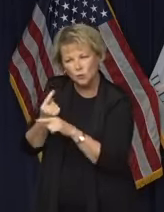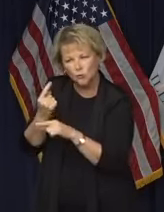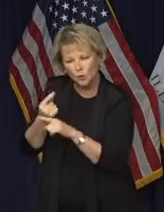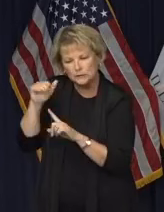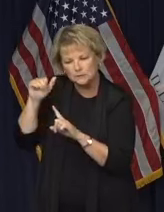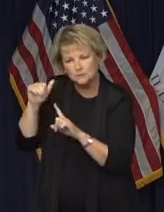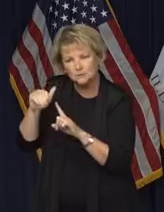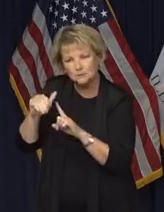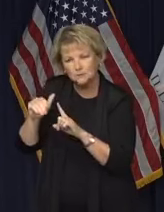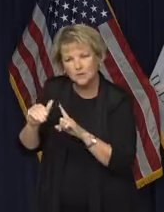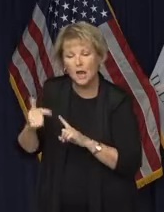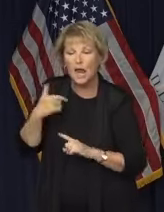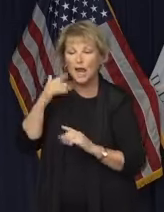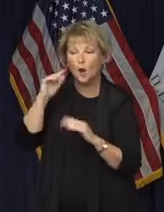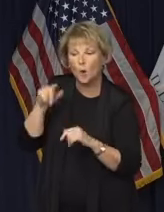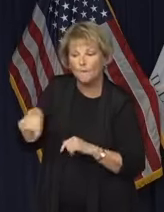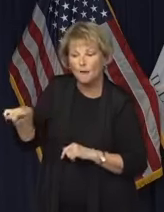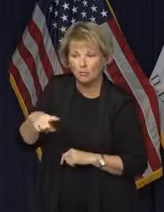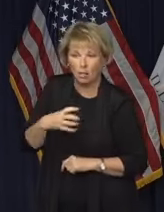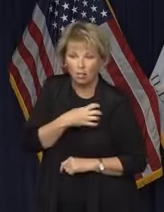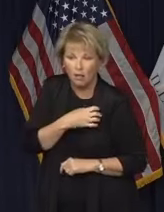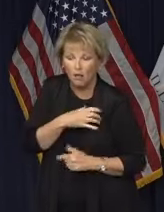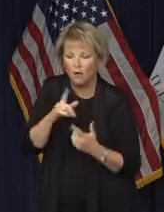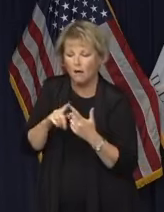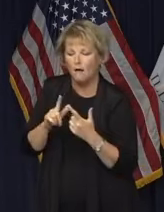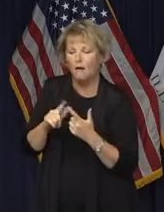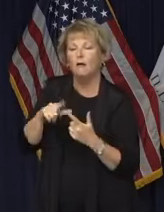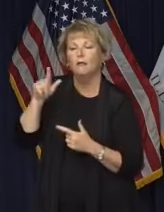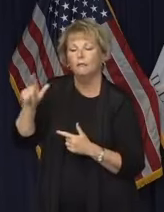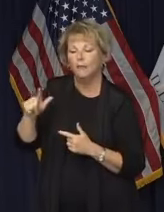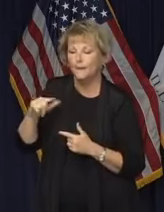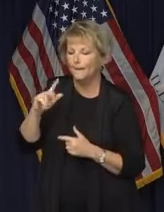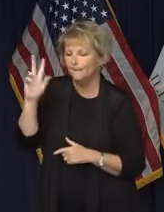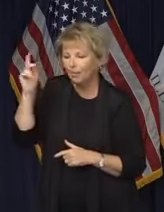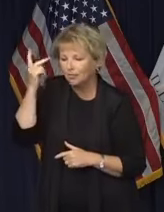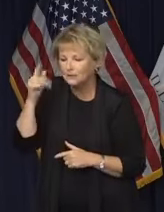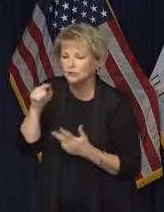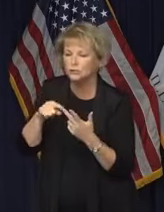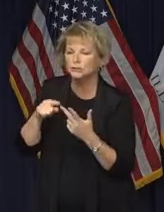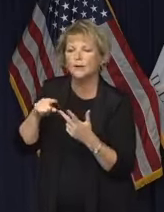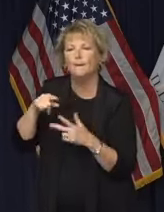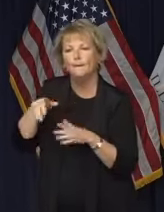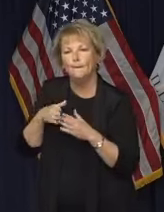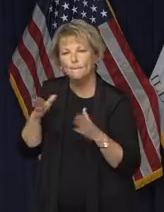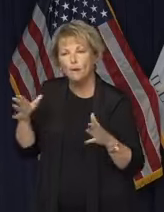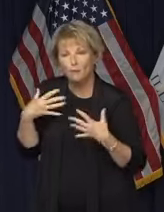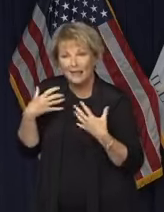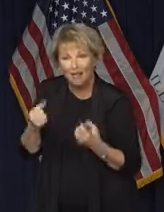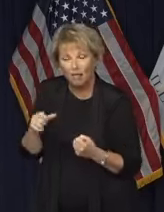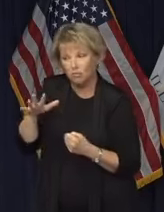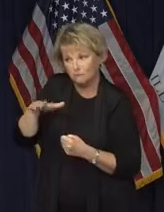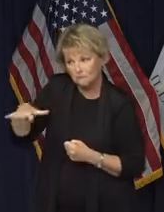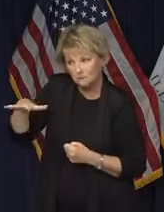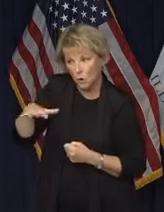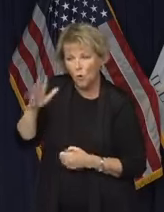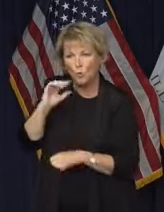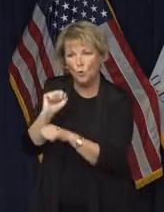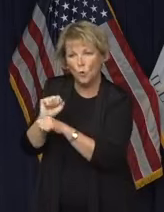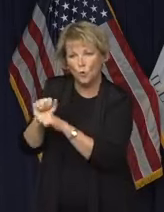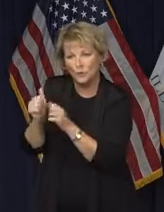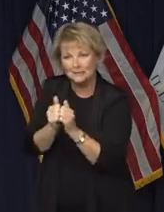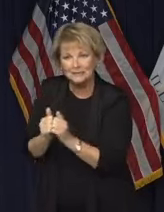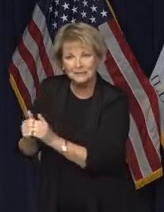I'm hopeful that local law enforcement, local elected officials, and local public health officials will work together